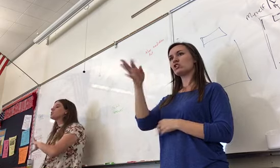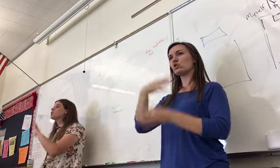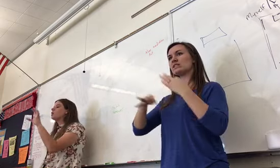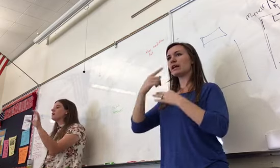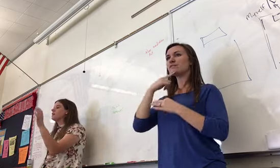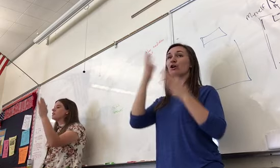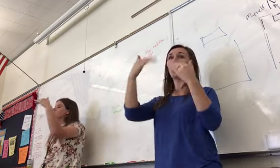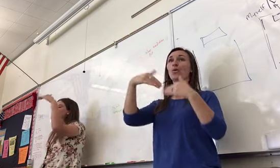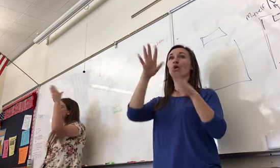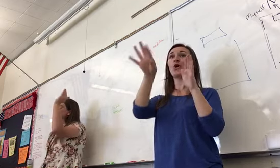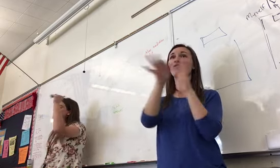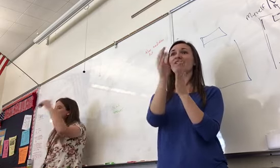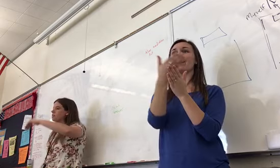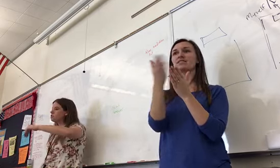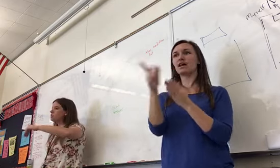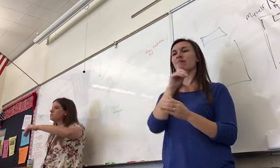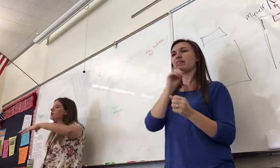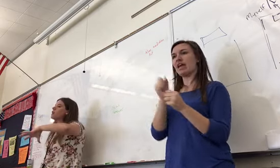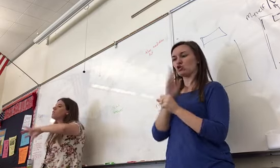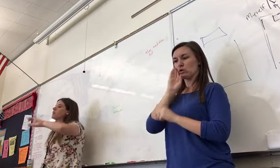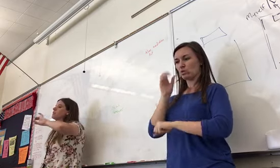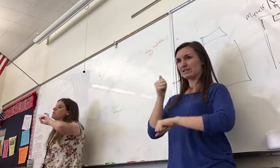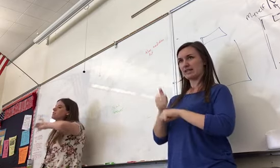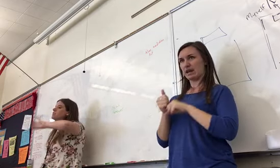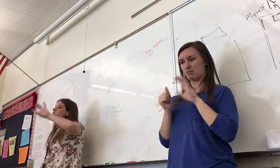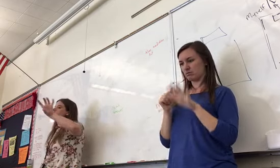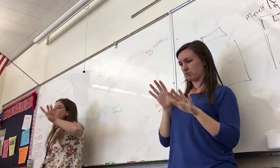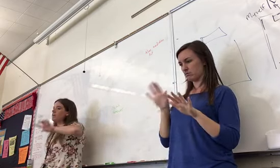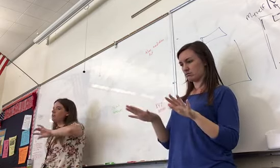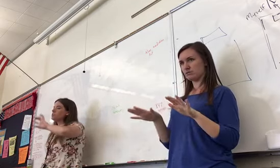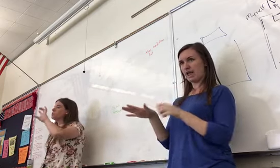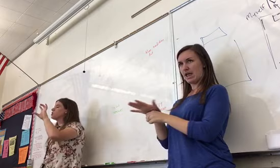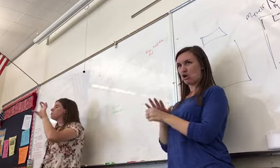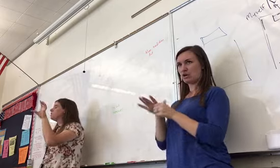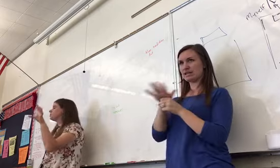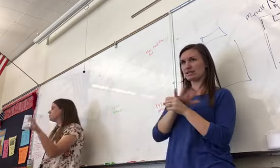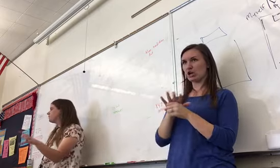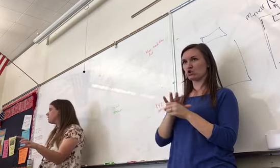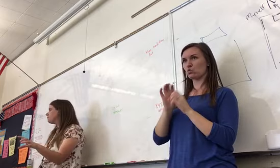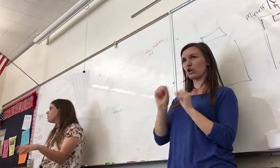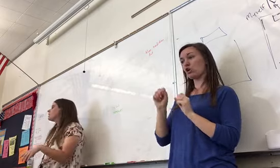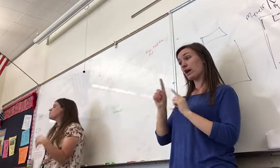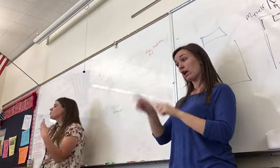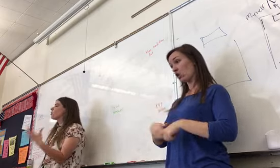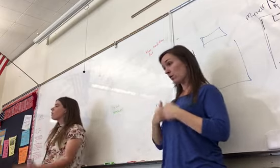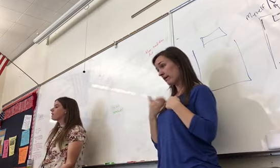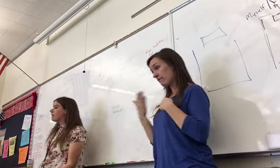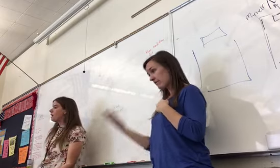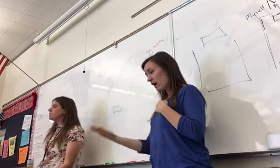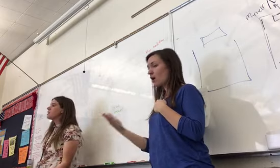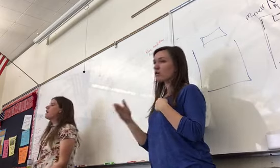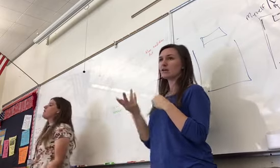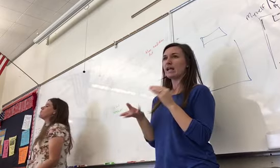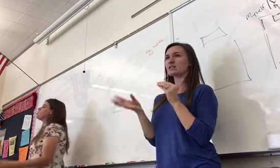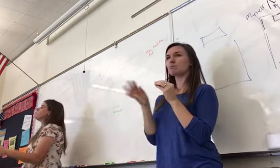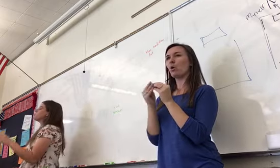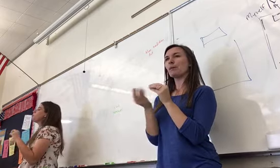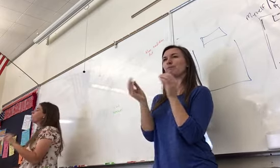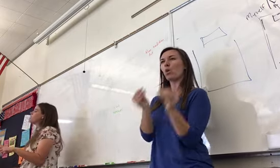going to go in and create separate sections. They're going to designate certain areas where you can be able to live. It's more organized, and the two most important